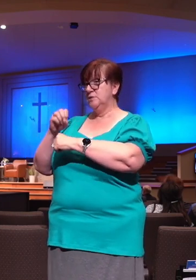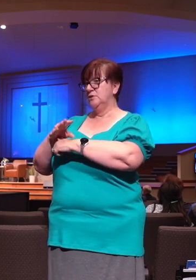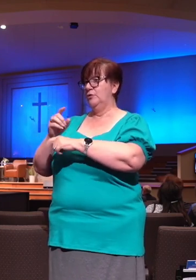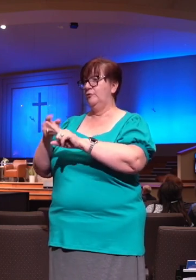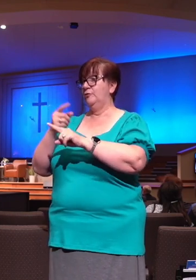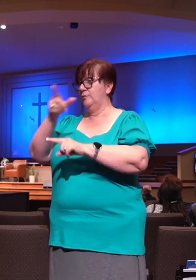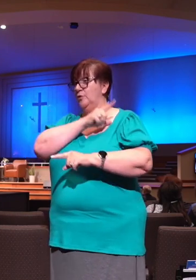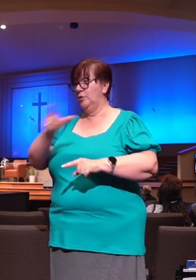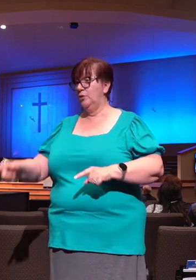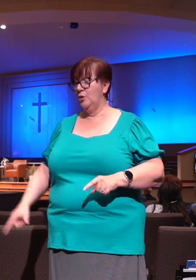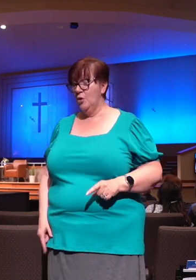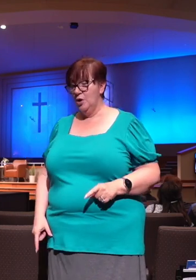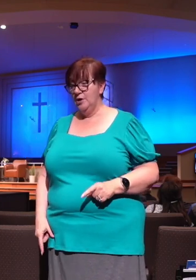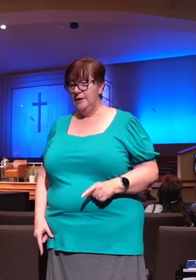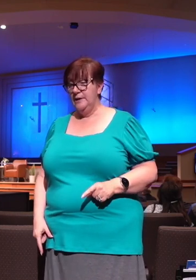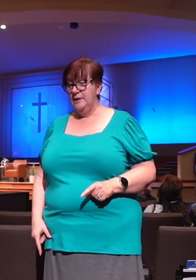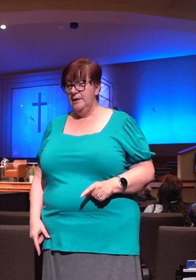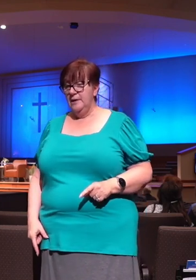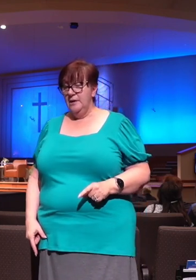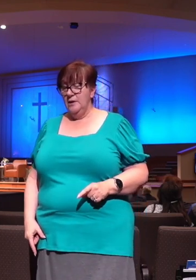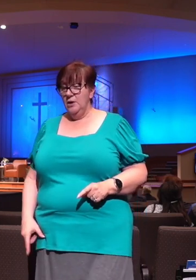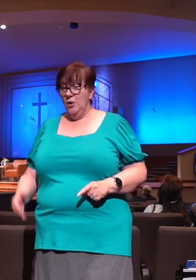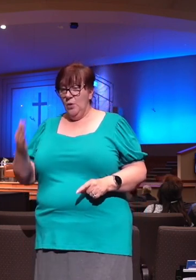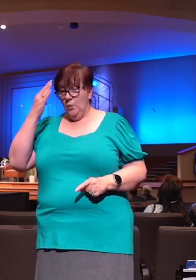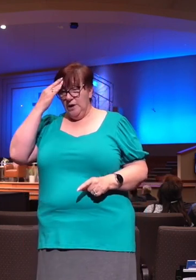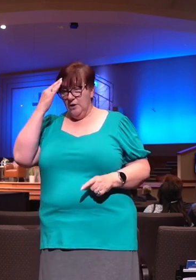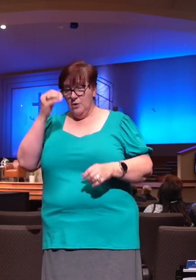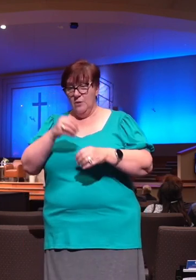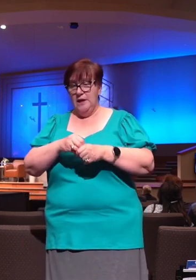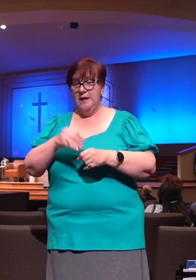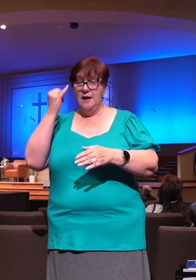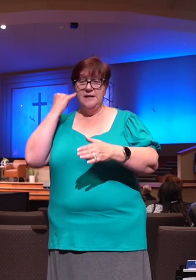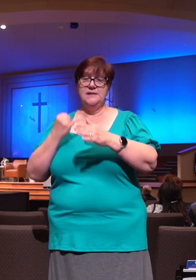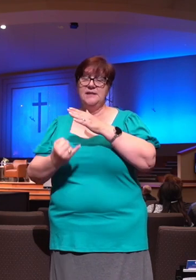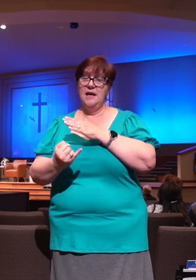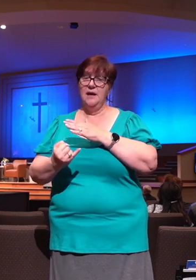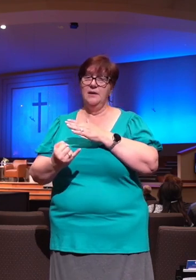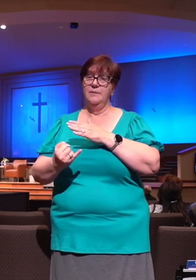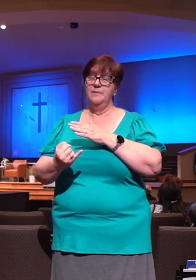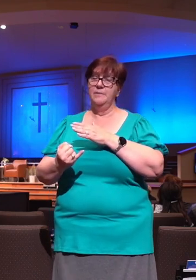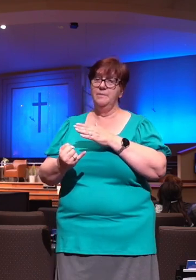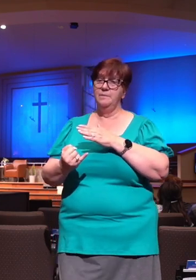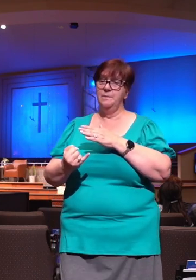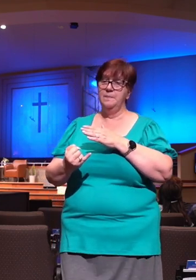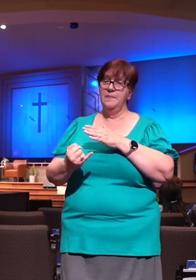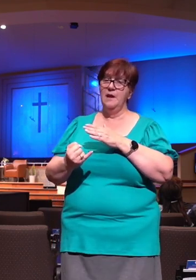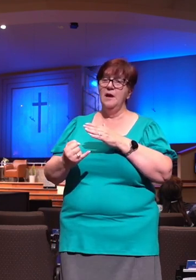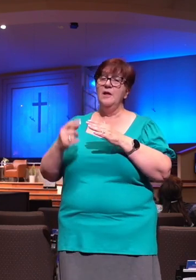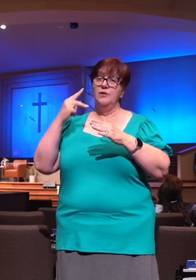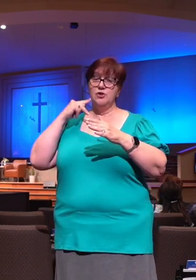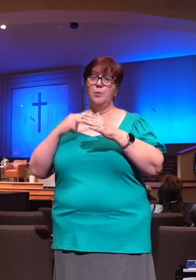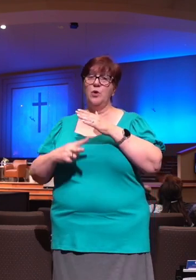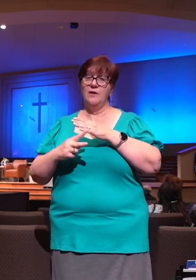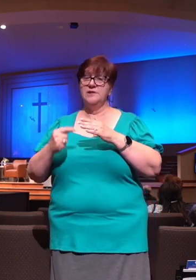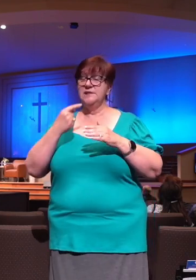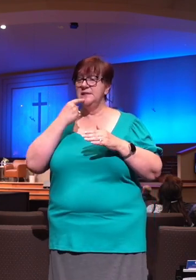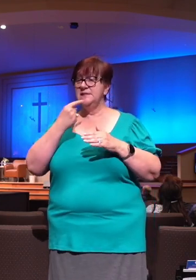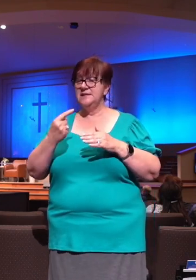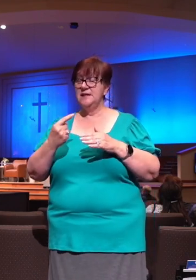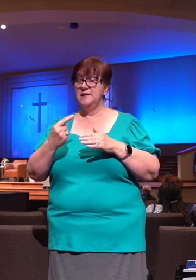know that wonderful prophecy in the book of Isaiah. We are reminded around Christmas time of this prophecy. For under us is born, a child